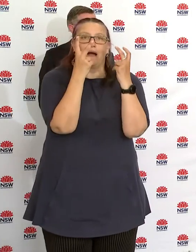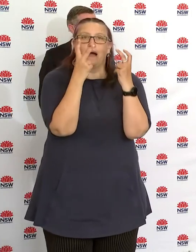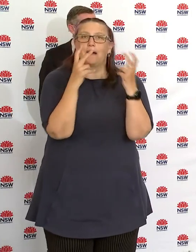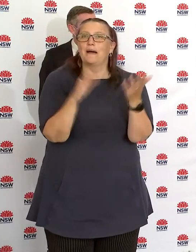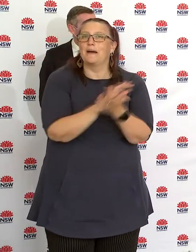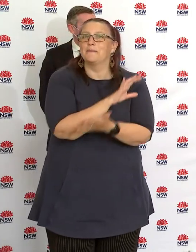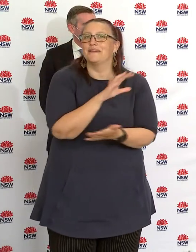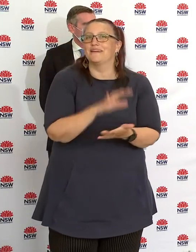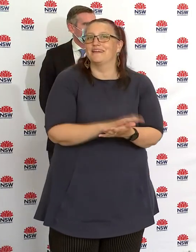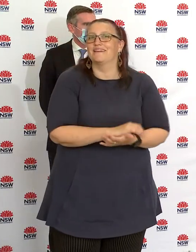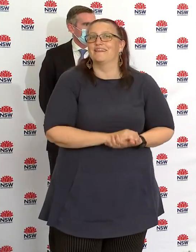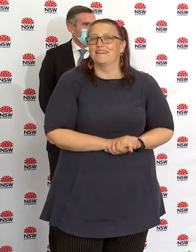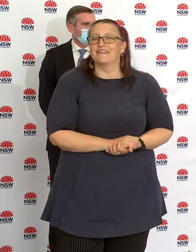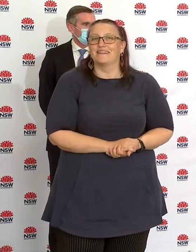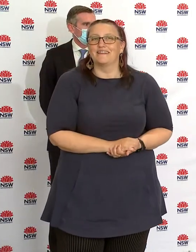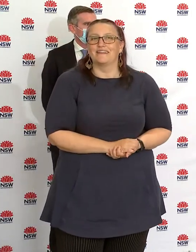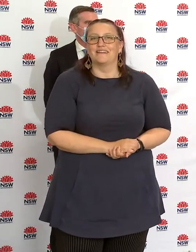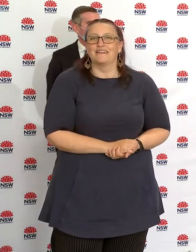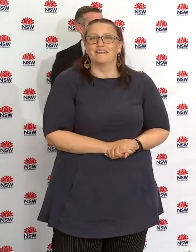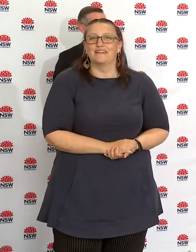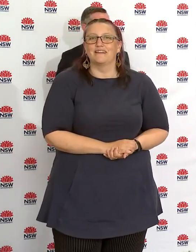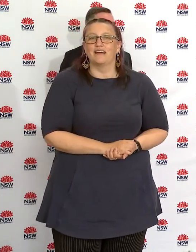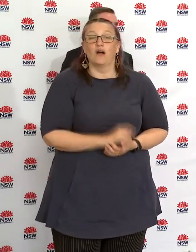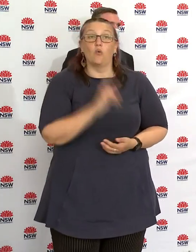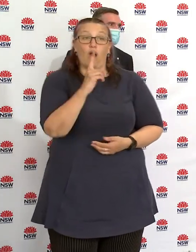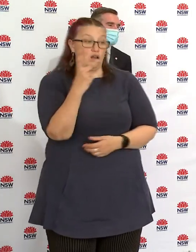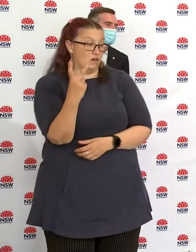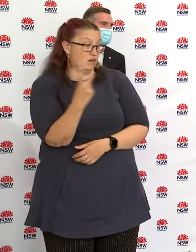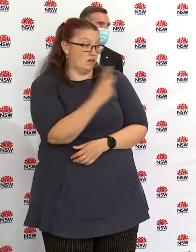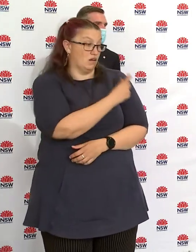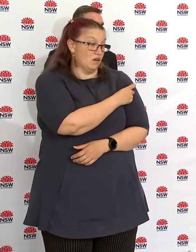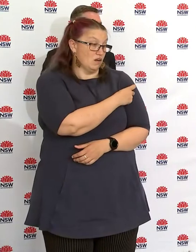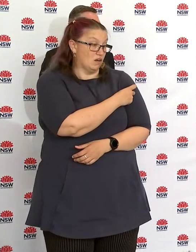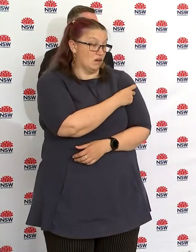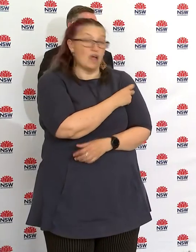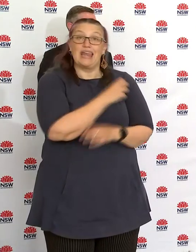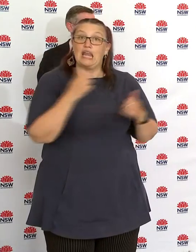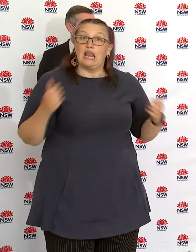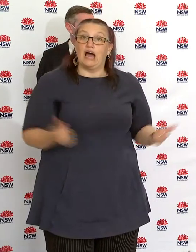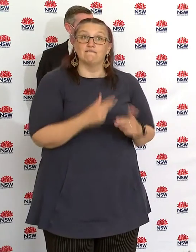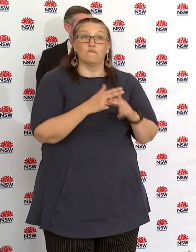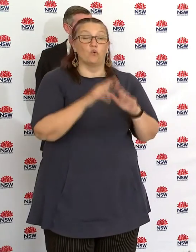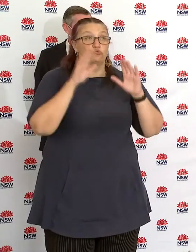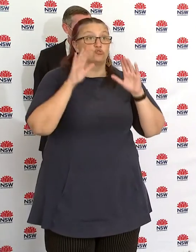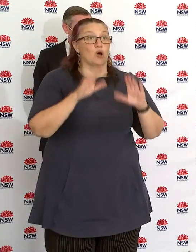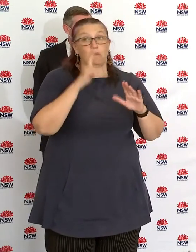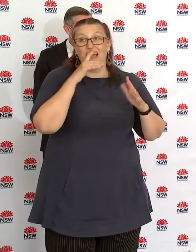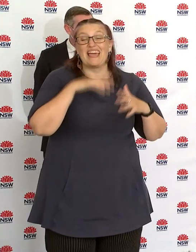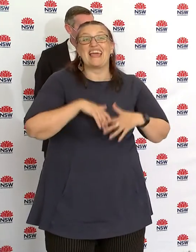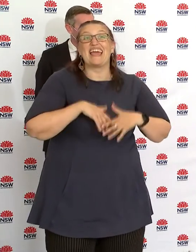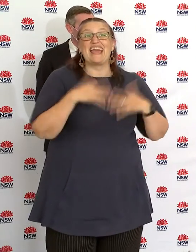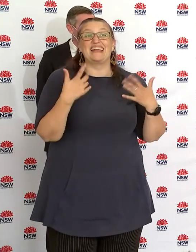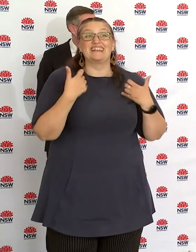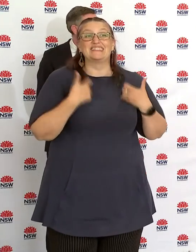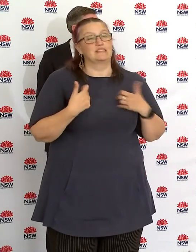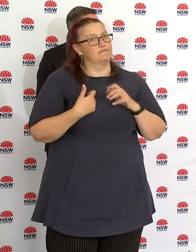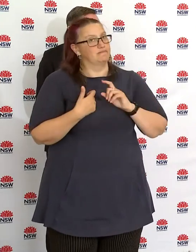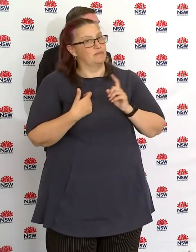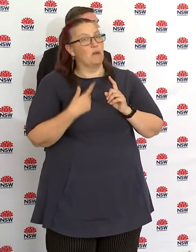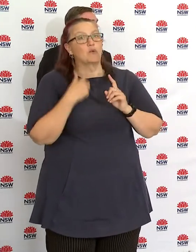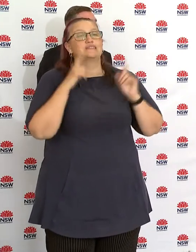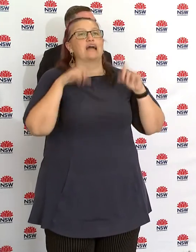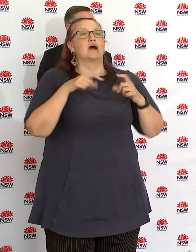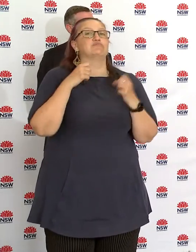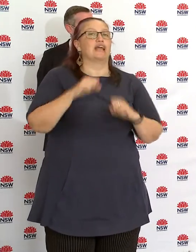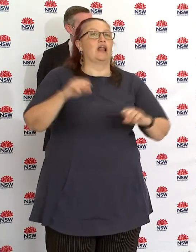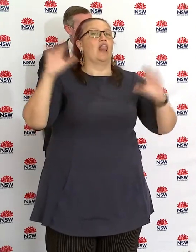doesn't just protect the individual, but it slows the spread. And we know that's so critical moving forward. So yes, absolutely reducing the number of infectious